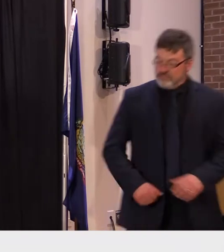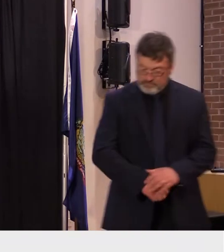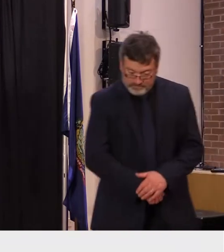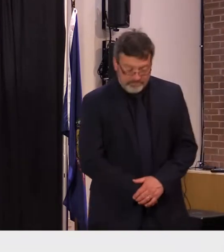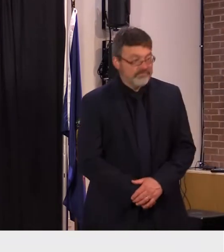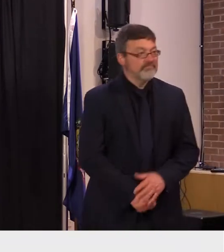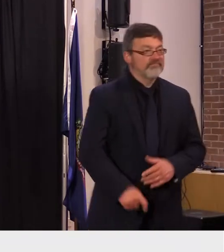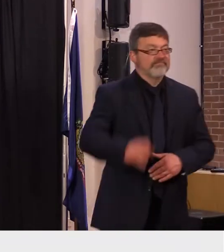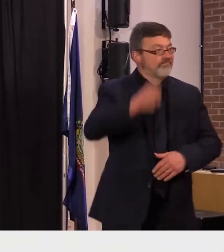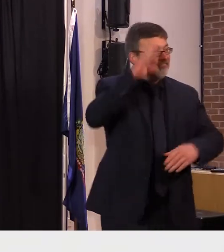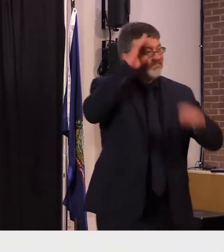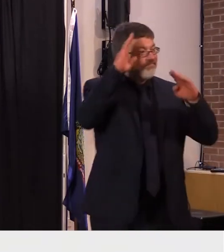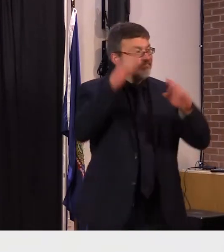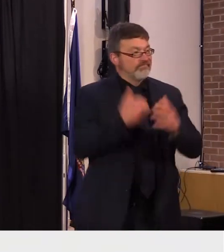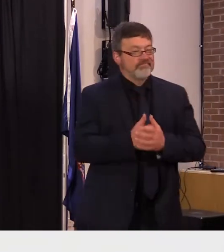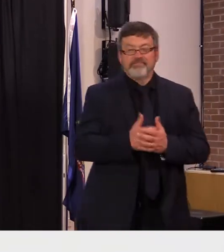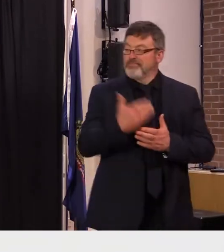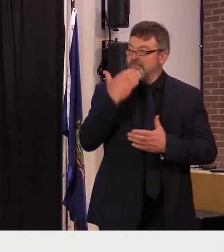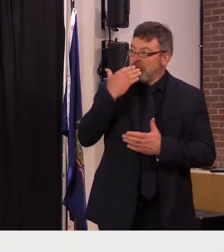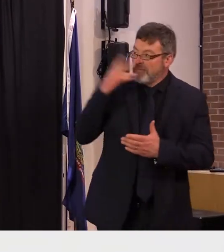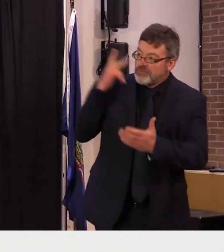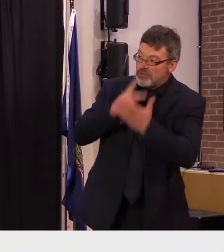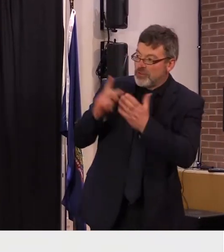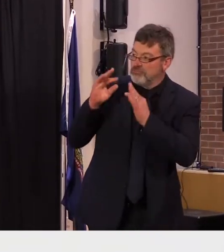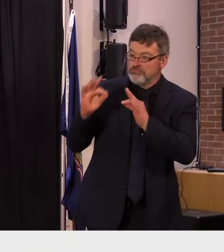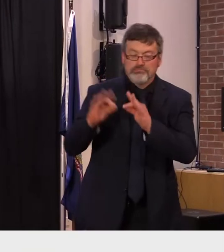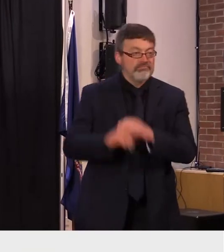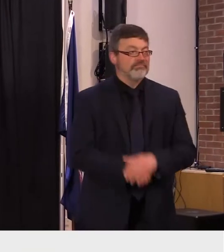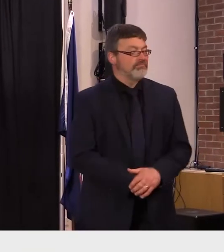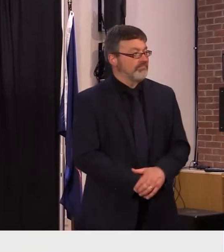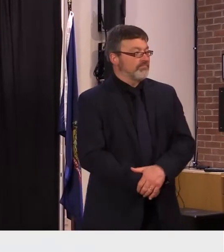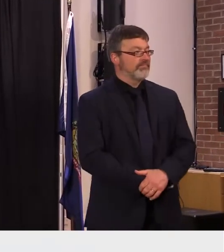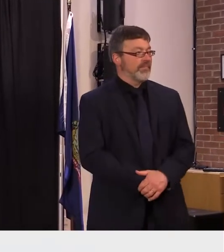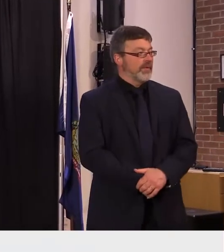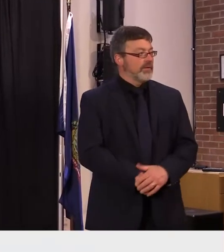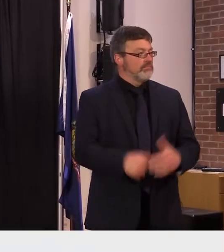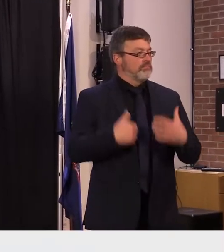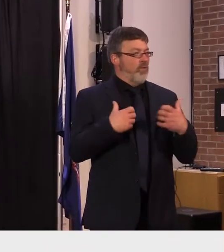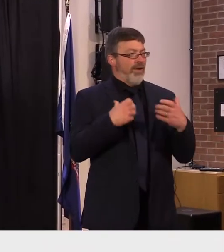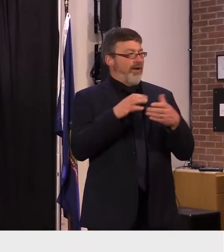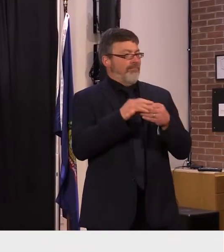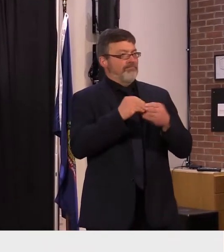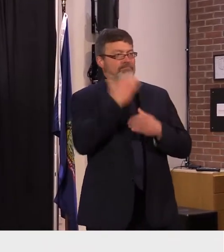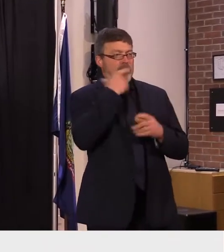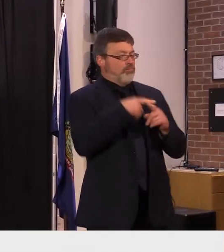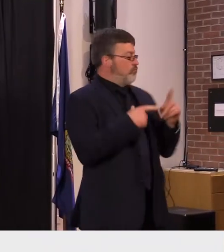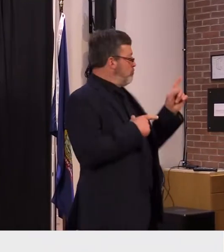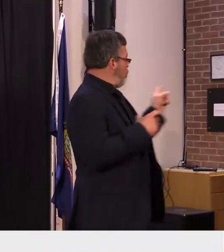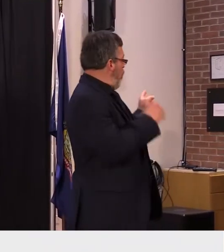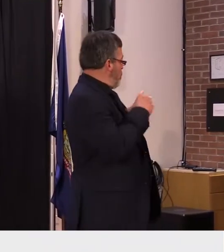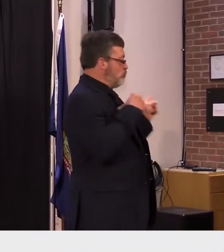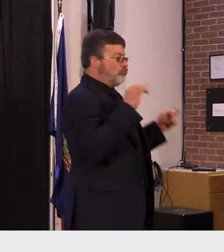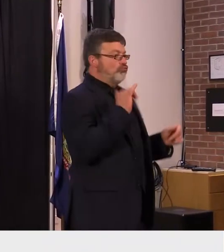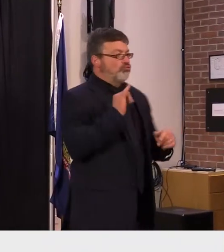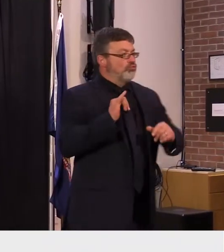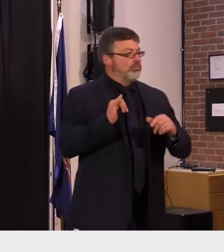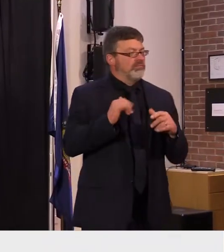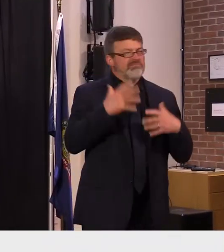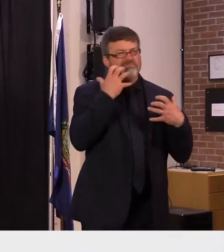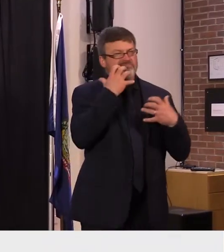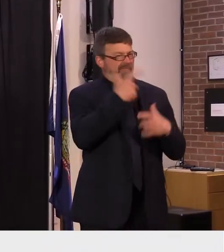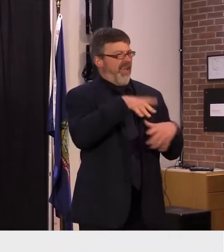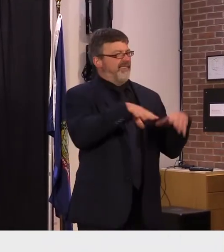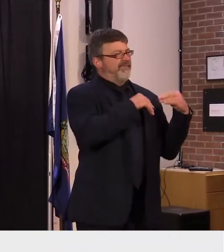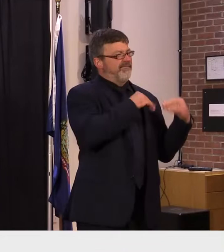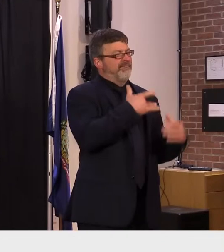uh thank you secretary samuelson good afternoon um i also would like to thank uh commissioner shirling for his leadership um as we reflect